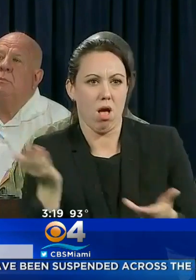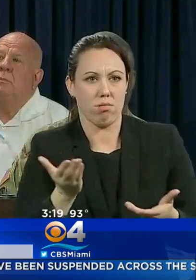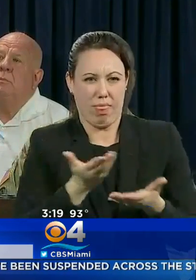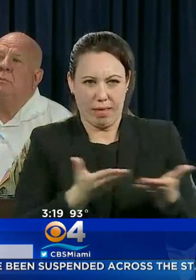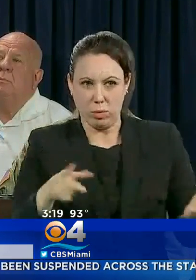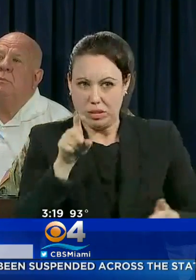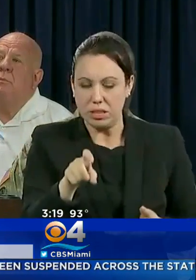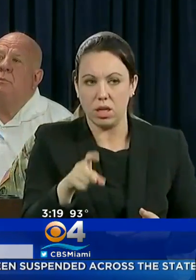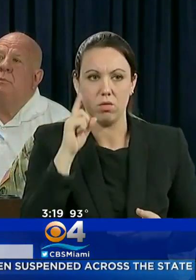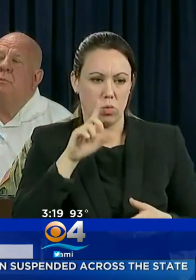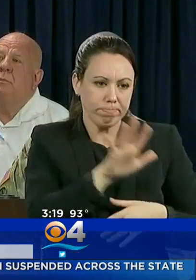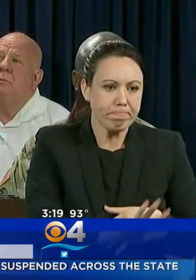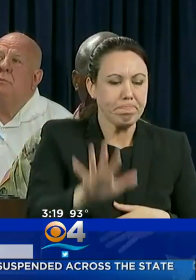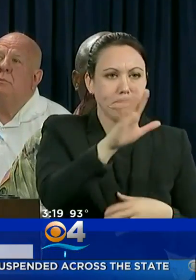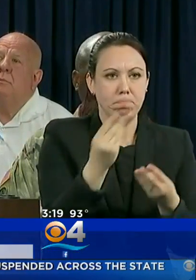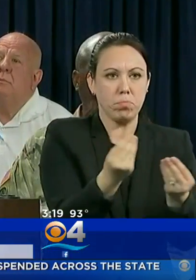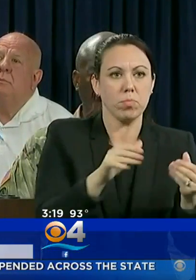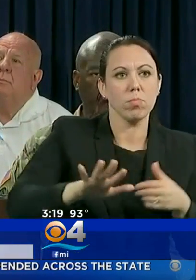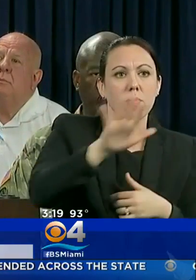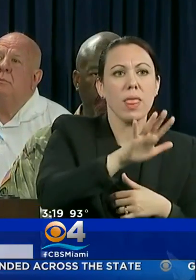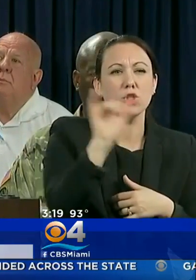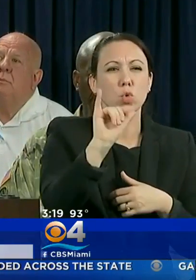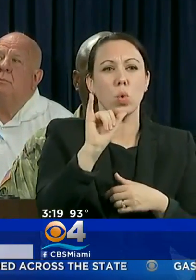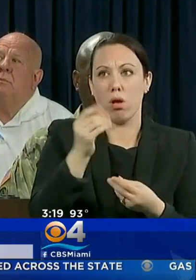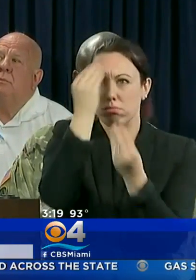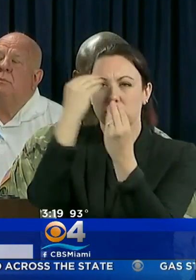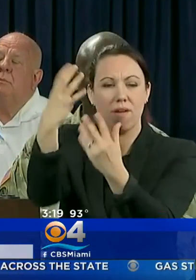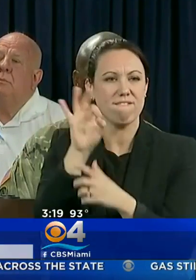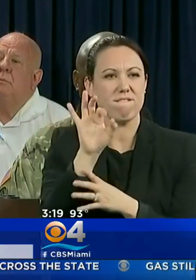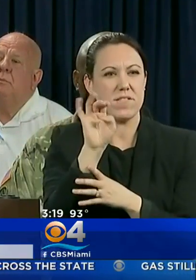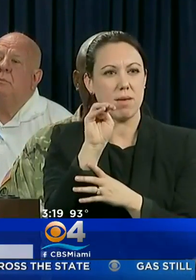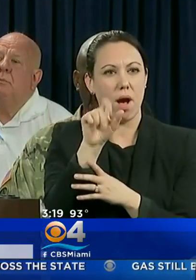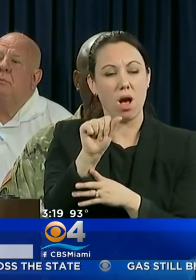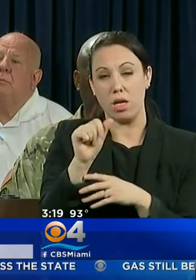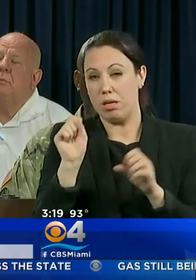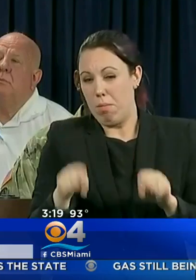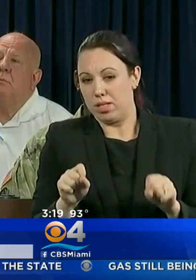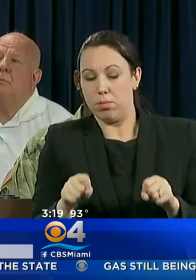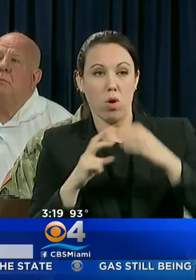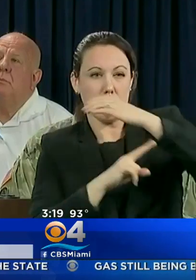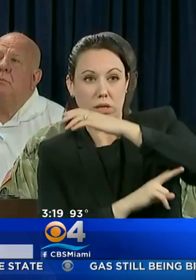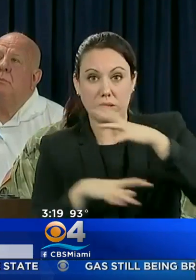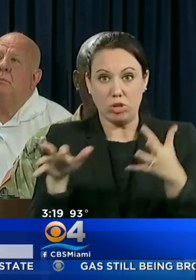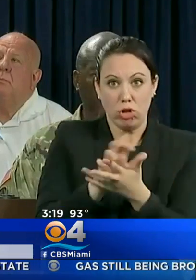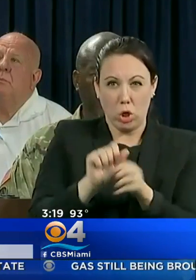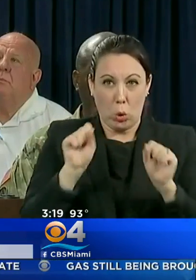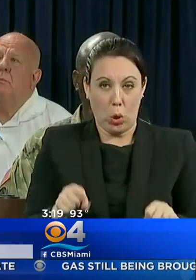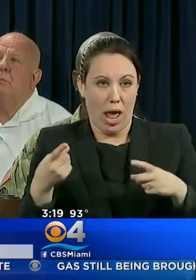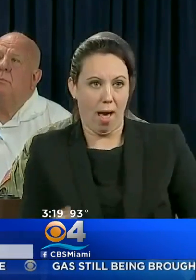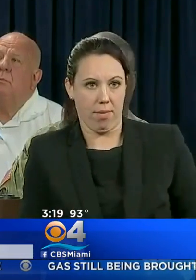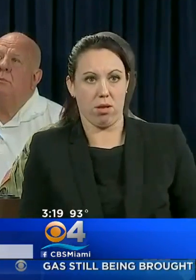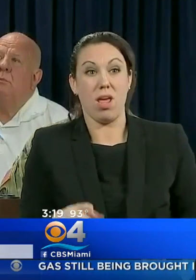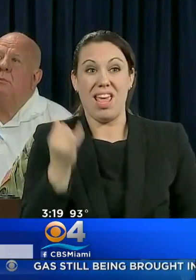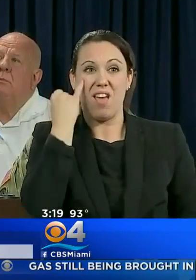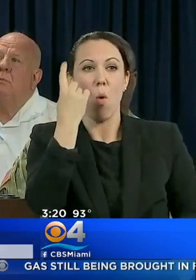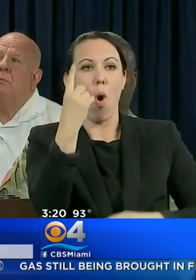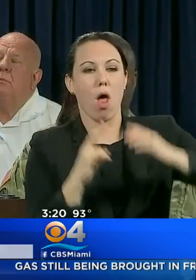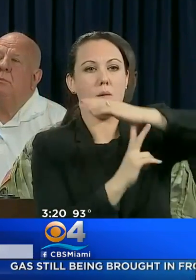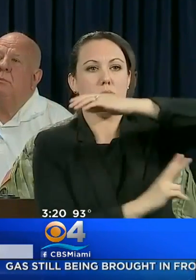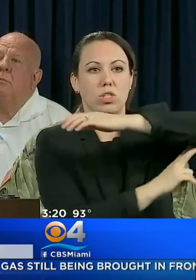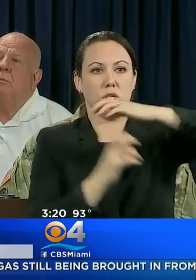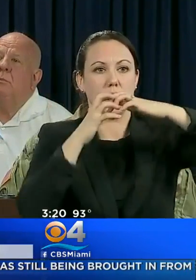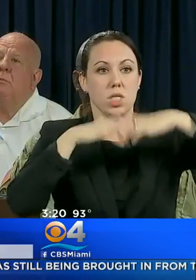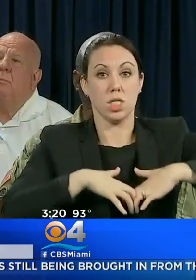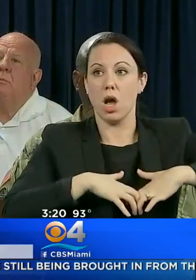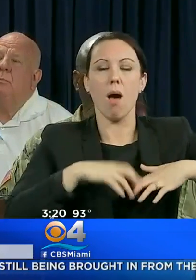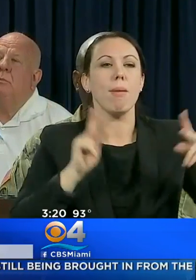I'VE ALSO MENTIONED THE MAJOR CONCERNS WITH THE FLORIDA KEYS TO FEMA INCLUDING POTENTIAL DESTRUCTION OF BRIDGES. IF WE LOSE A BRIDGE PEOPLE ARE STRANDED.